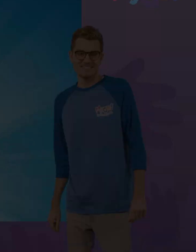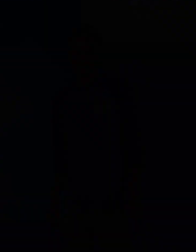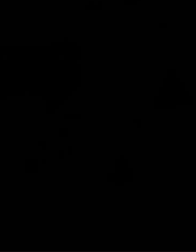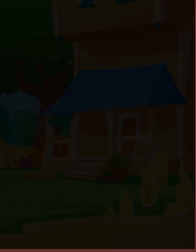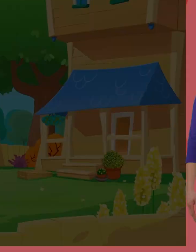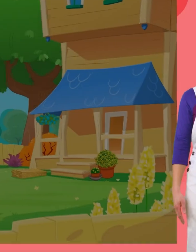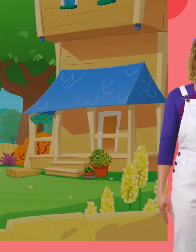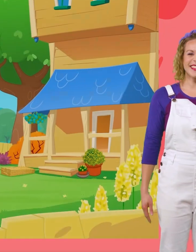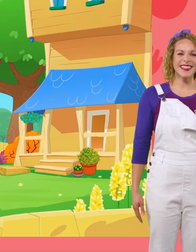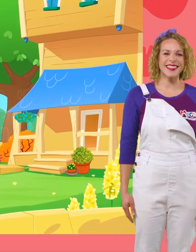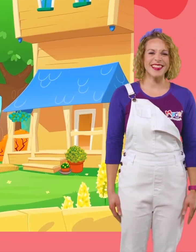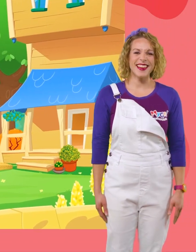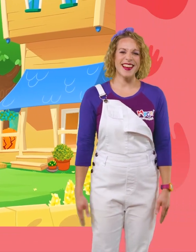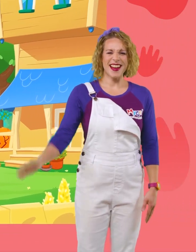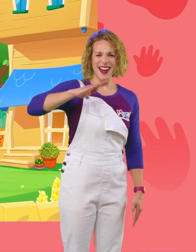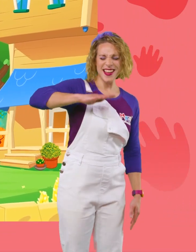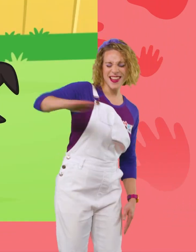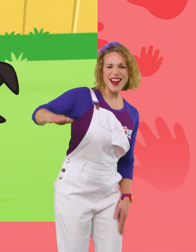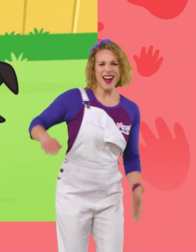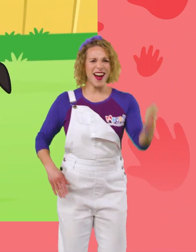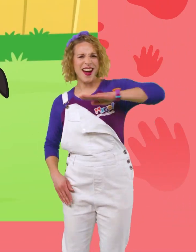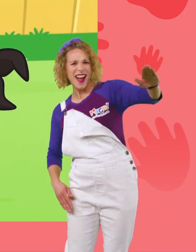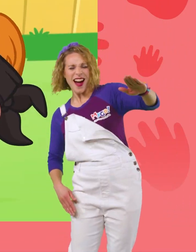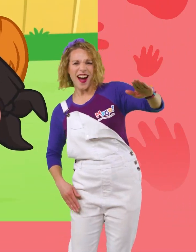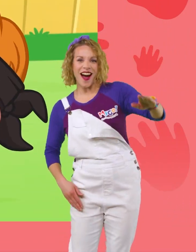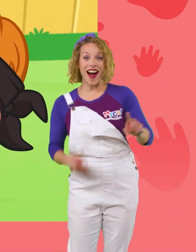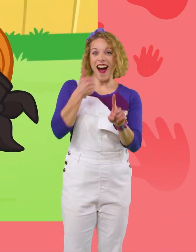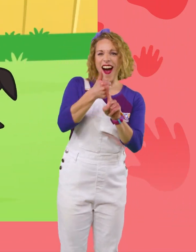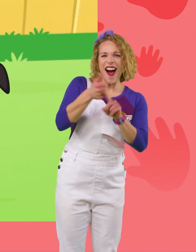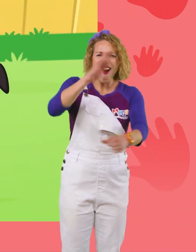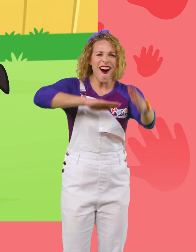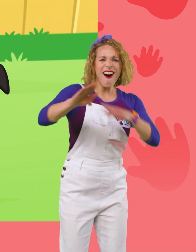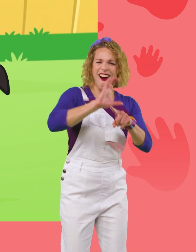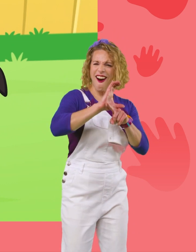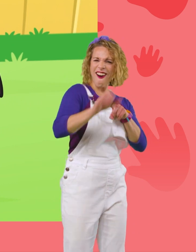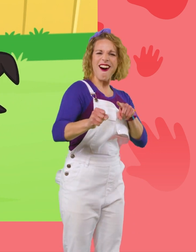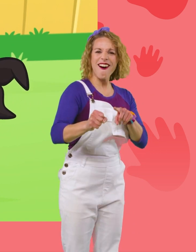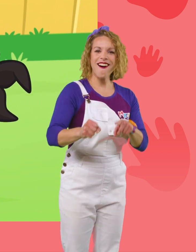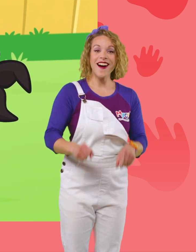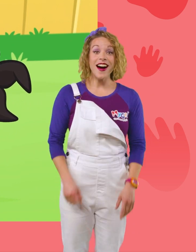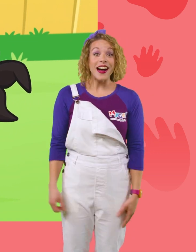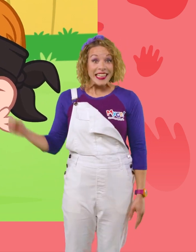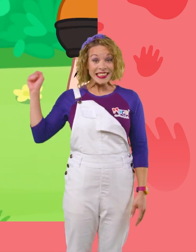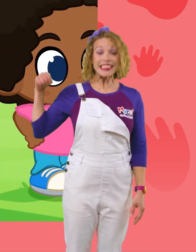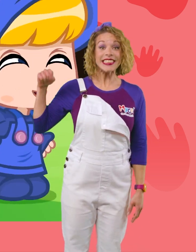Hi-ya! Hi-ya! Being a ninja is awesome! Yeah!